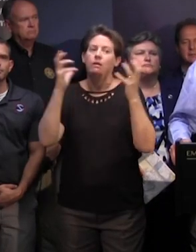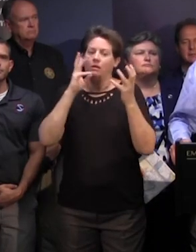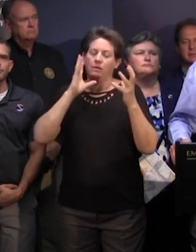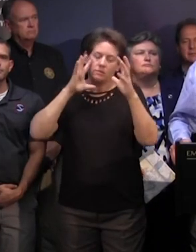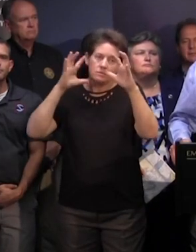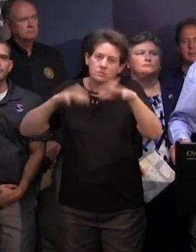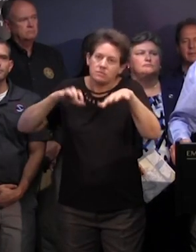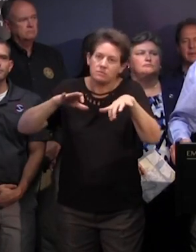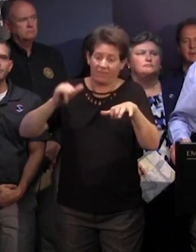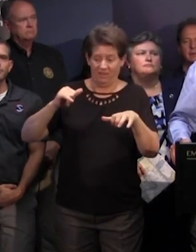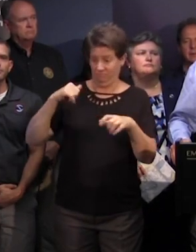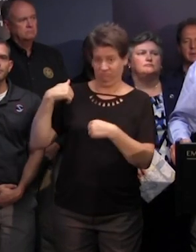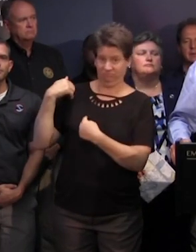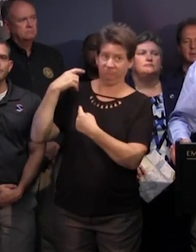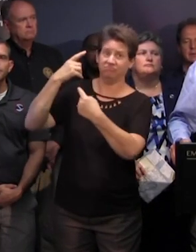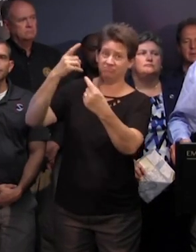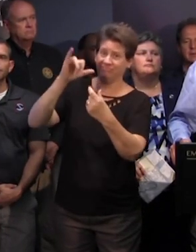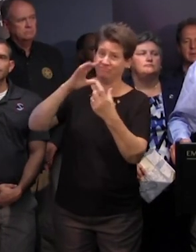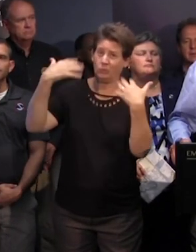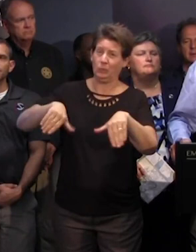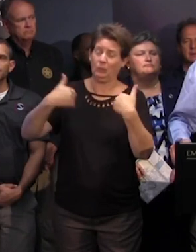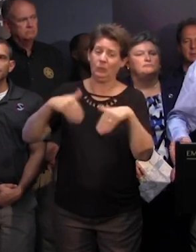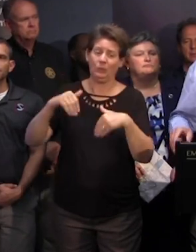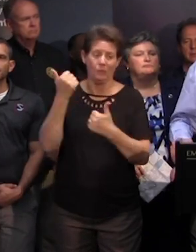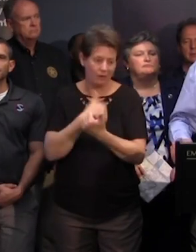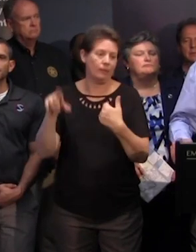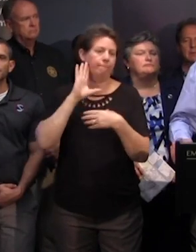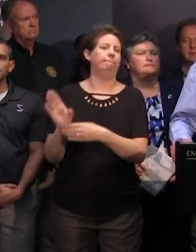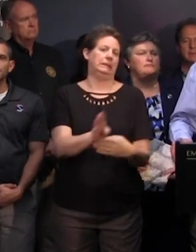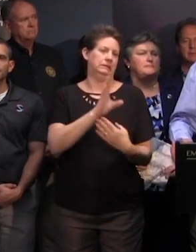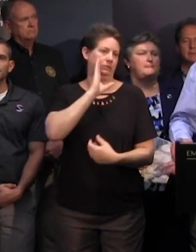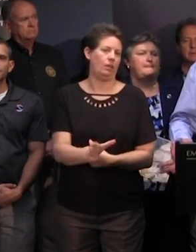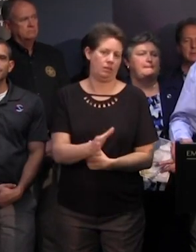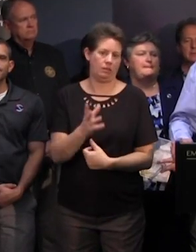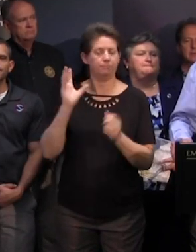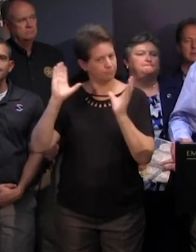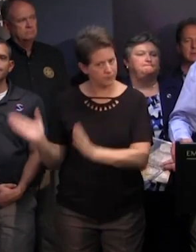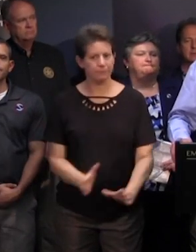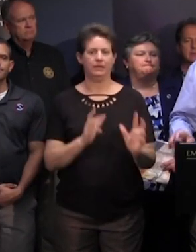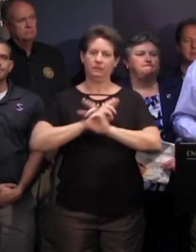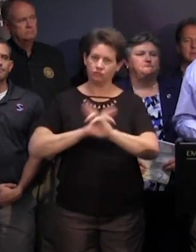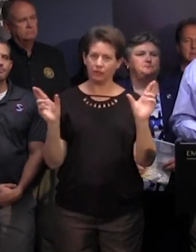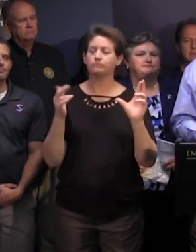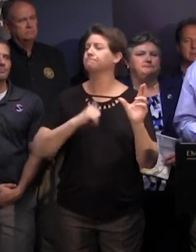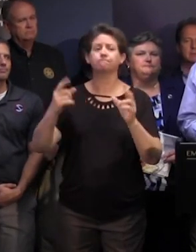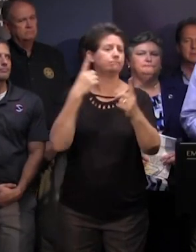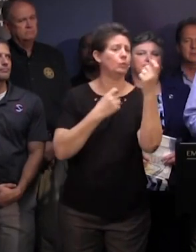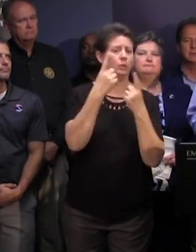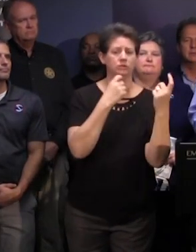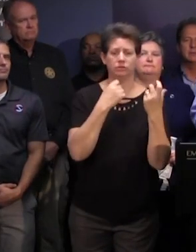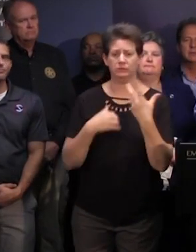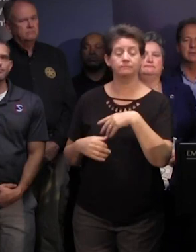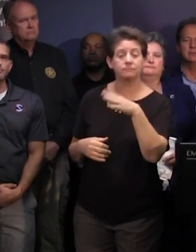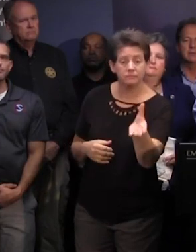that we haven't seen in a long time so there'll be plenty of work for everyone to do everyone please be be prepared are there any questions that anyone